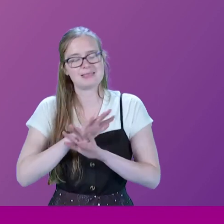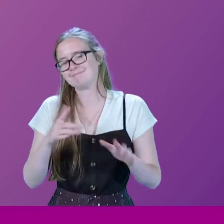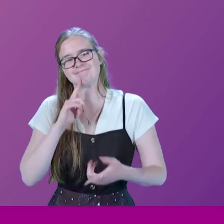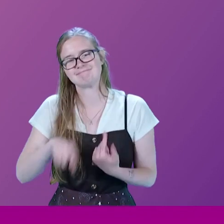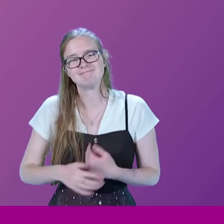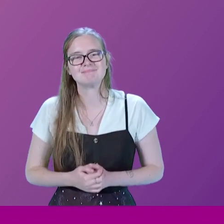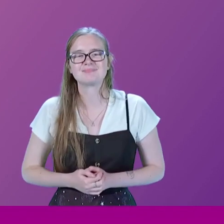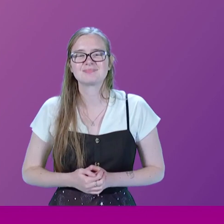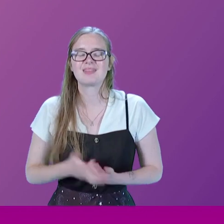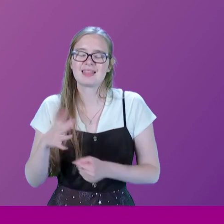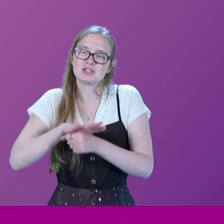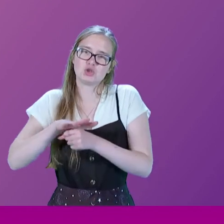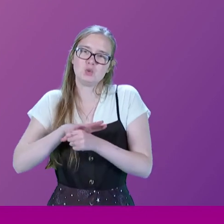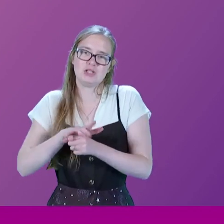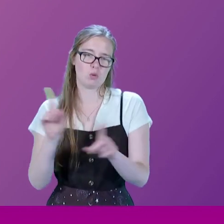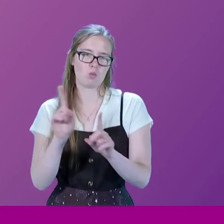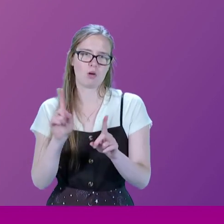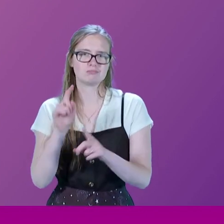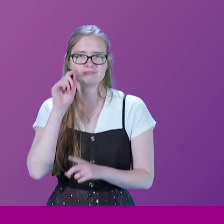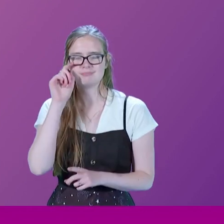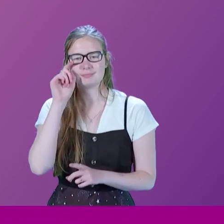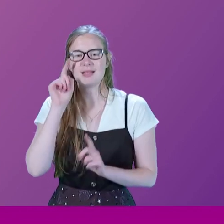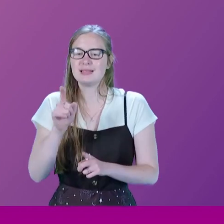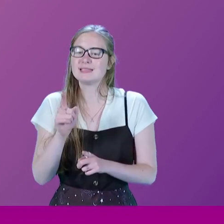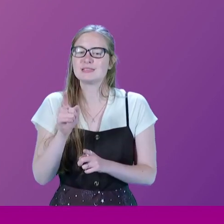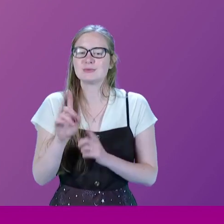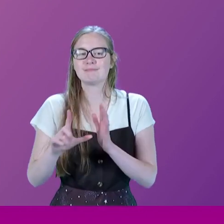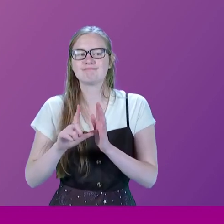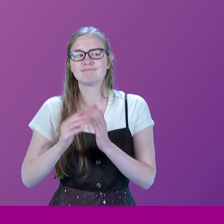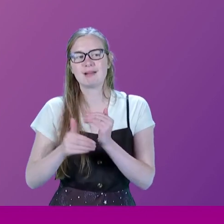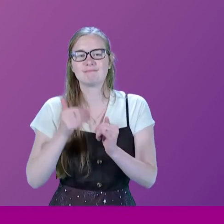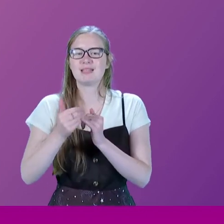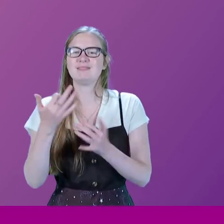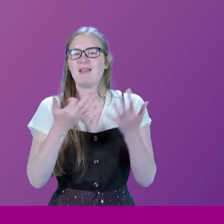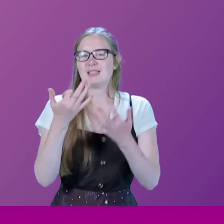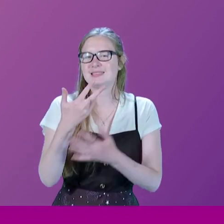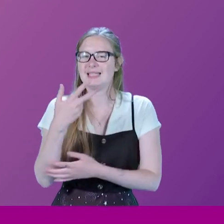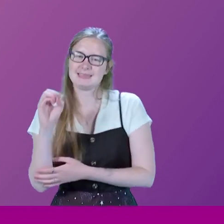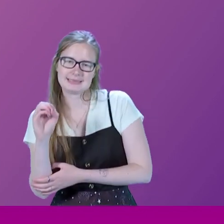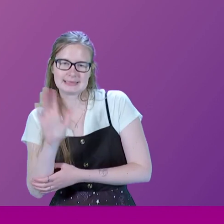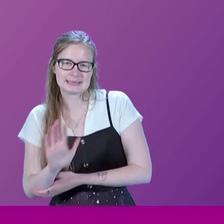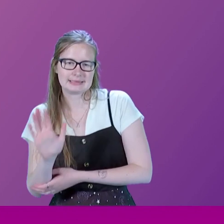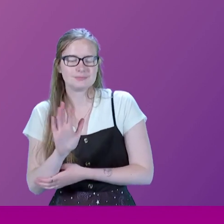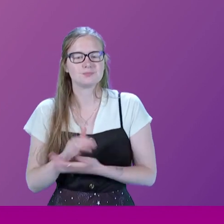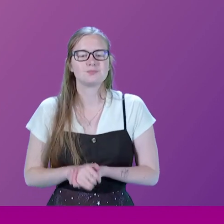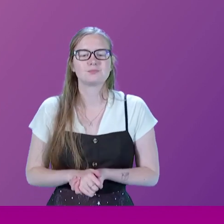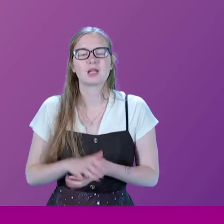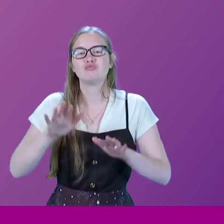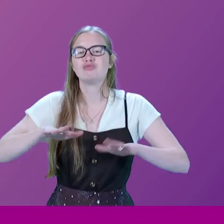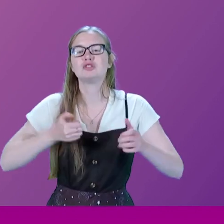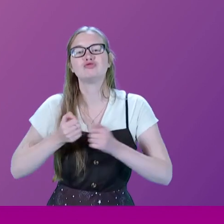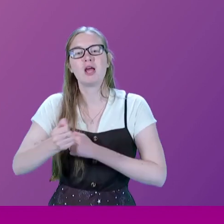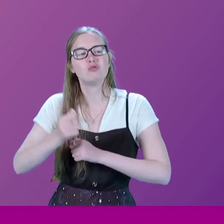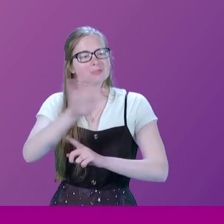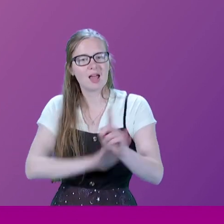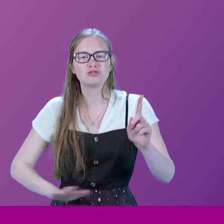So, I mean, the circumstances were that this was in the late 1980s and British Rail was